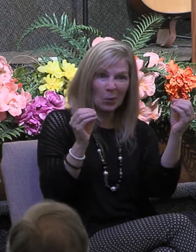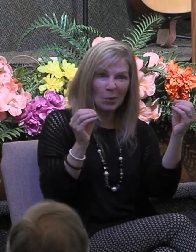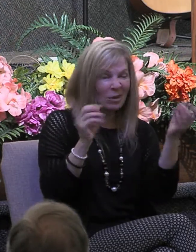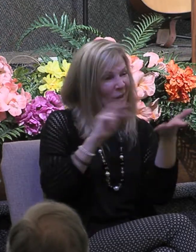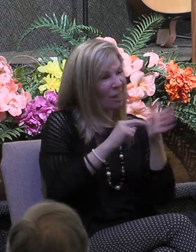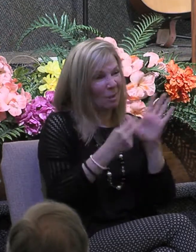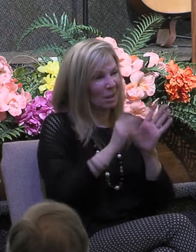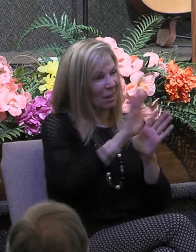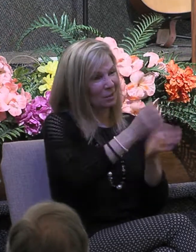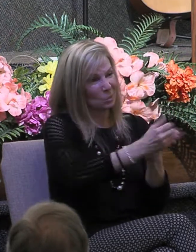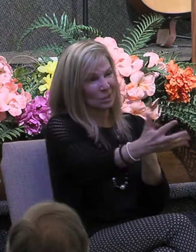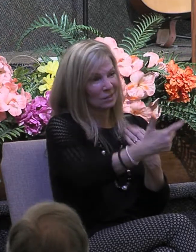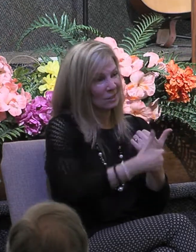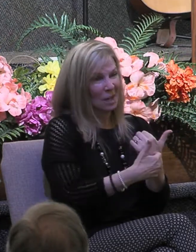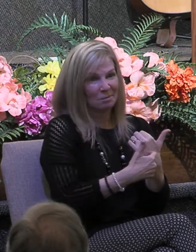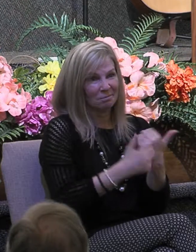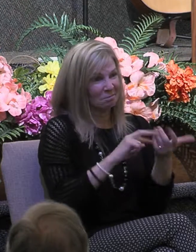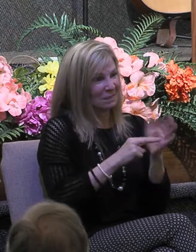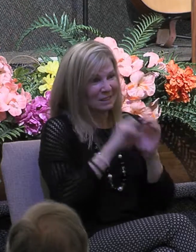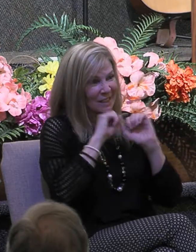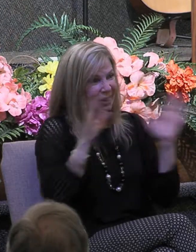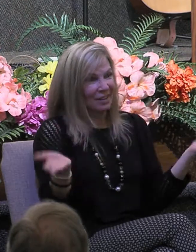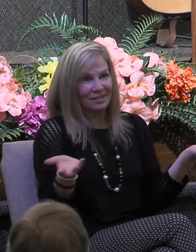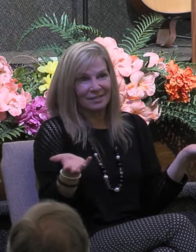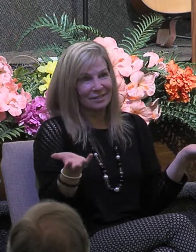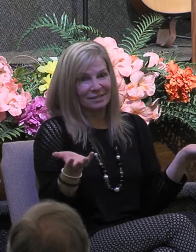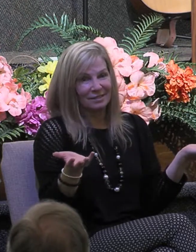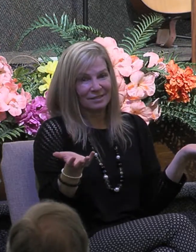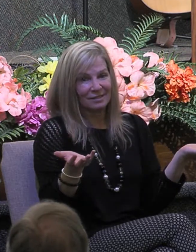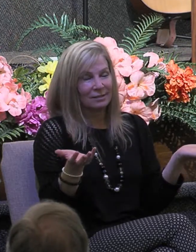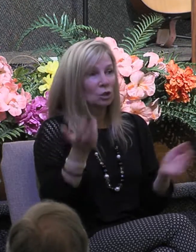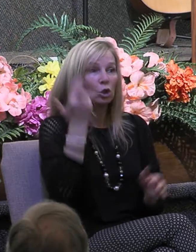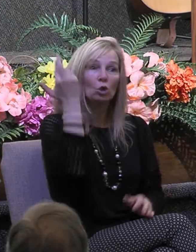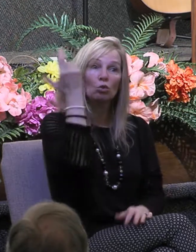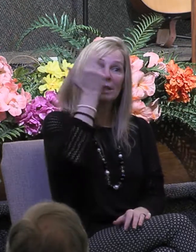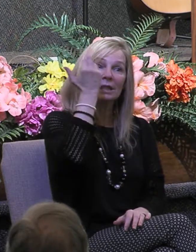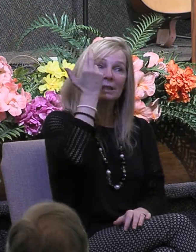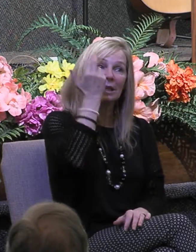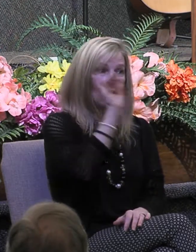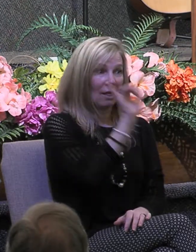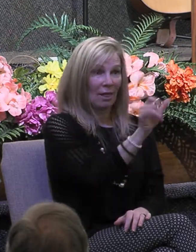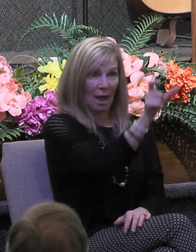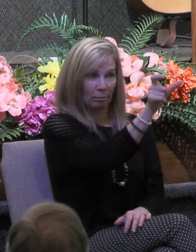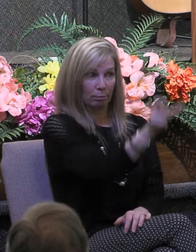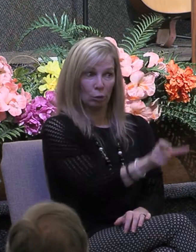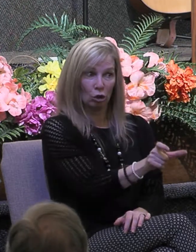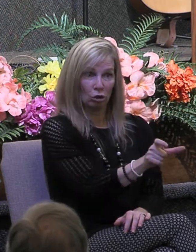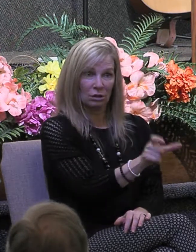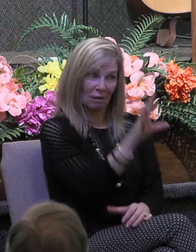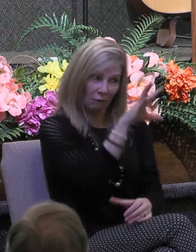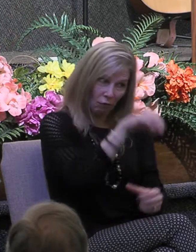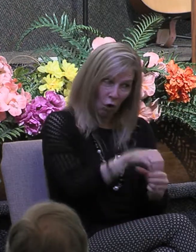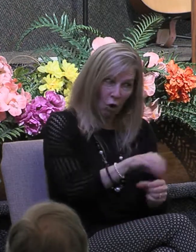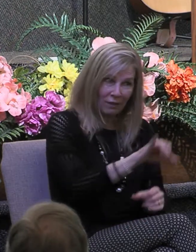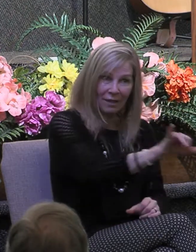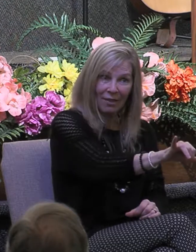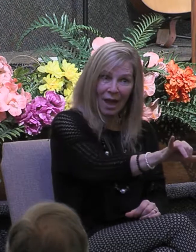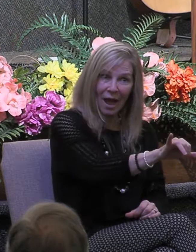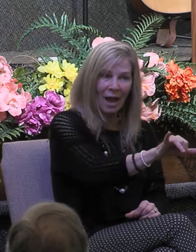zero nothing and the reason for this is because the person involved in these displays of great faith would be doing them